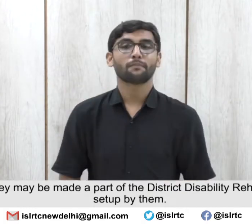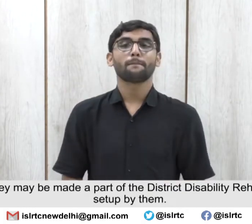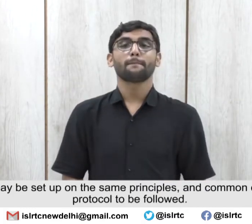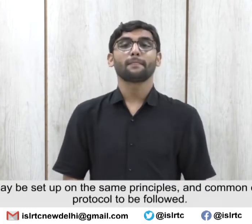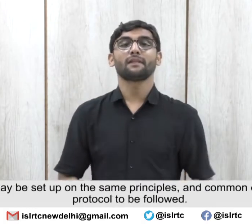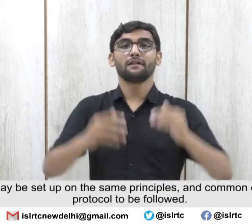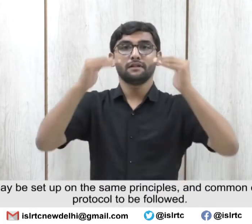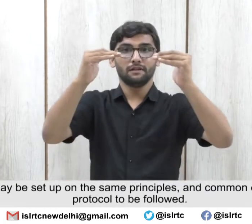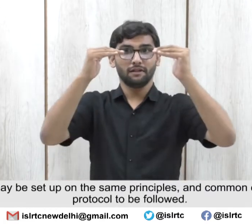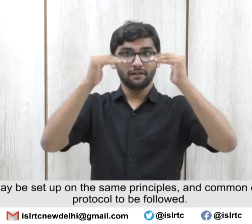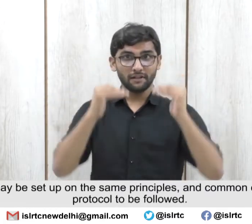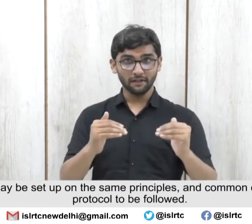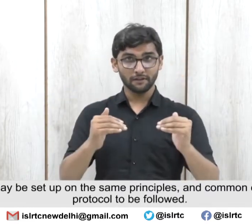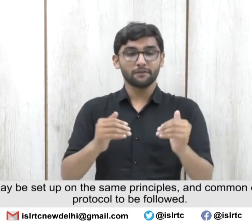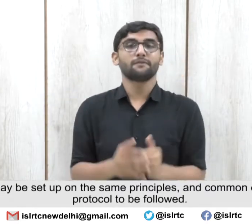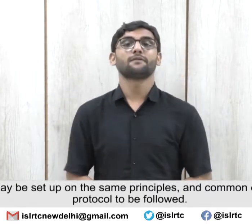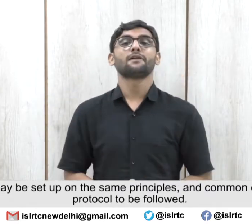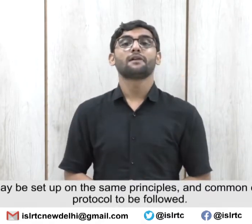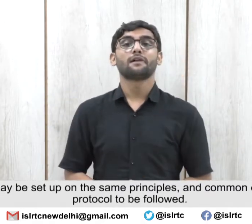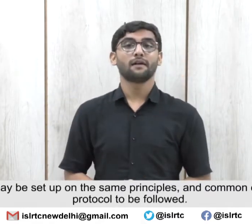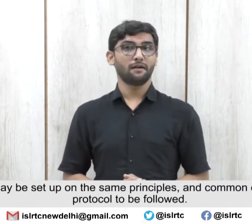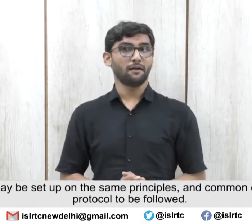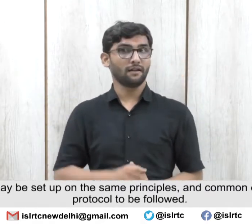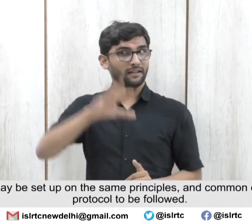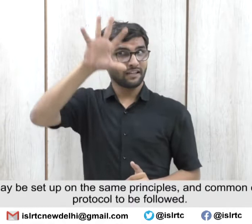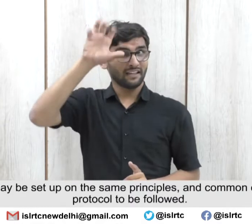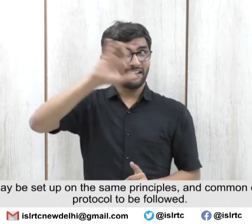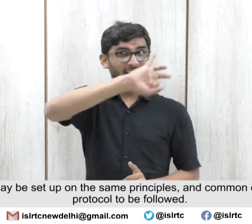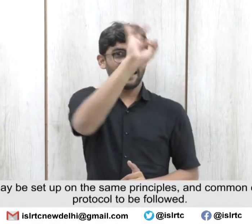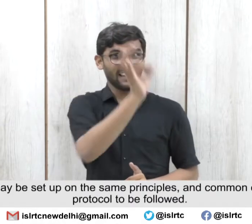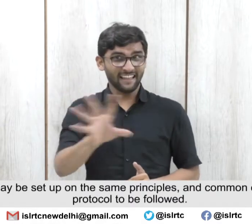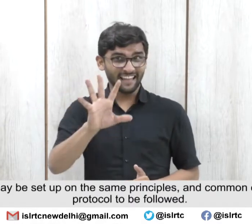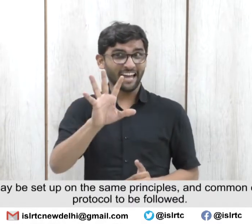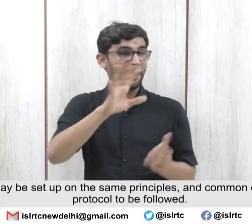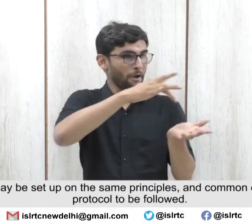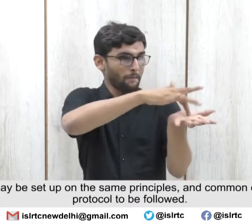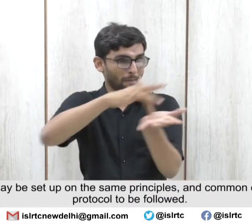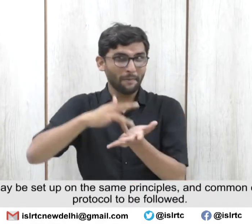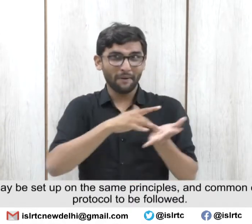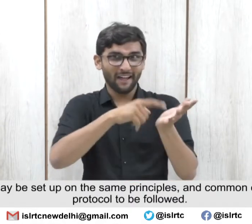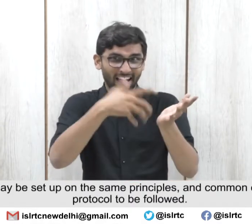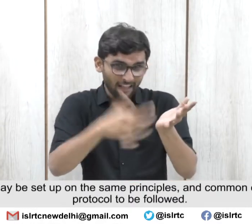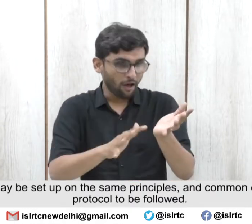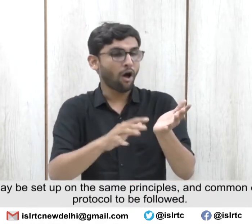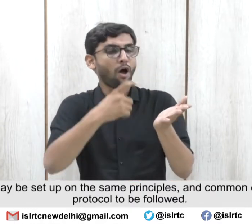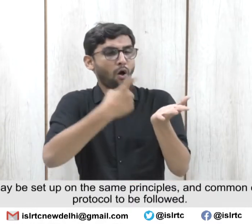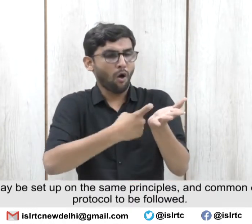Next, all the EICs may be set up on the same principles